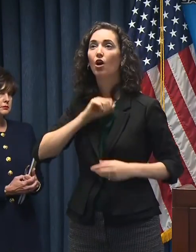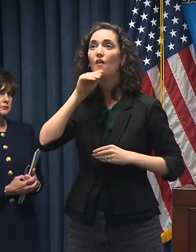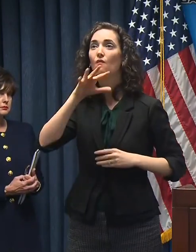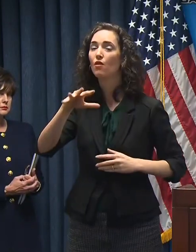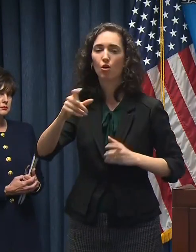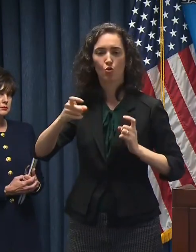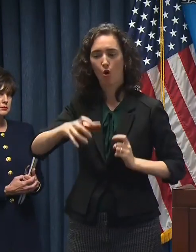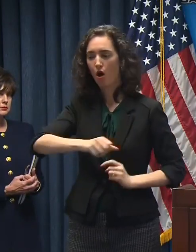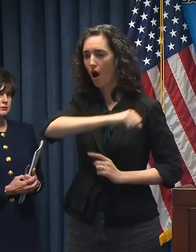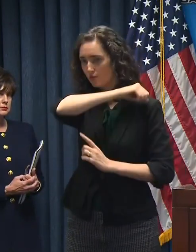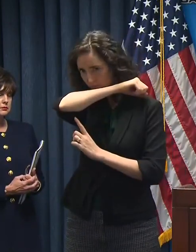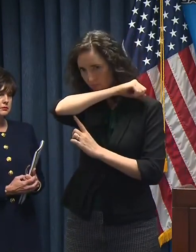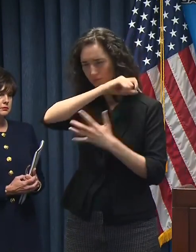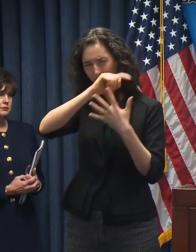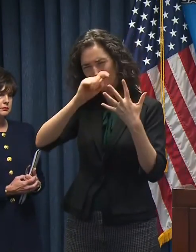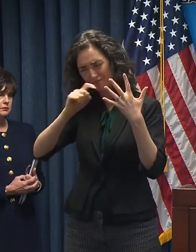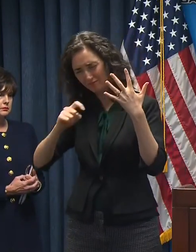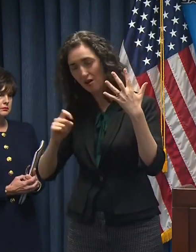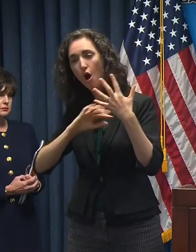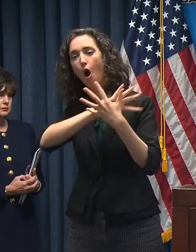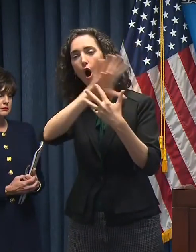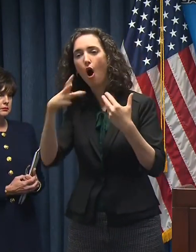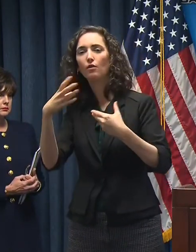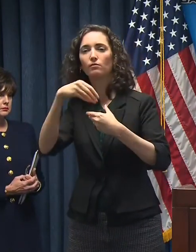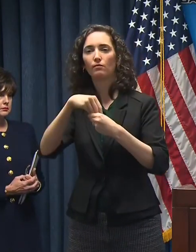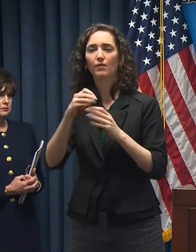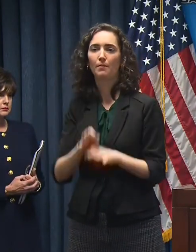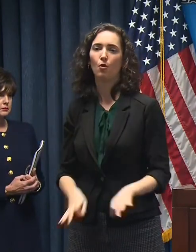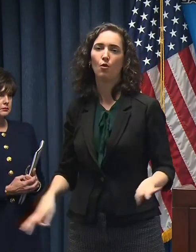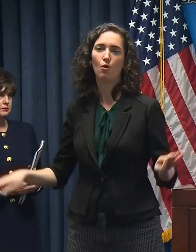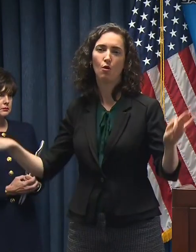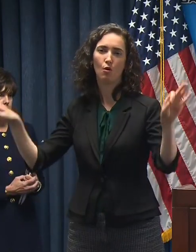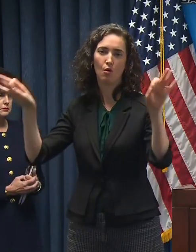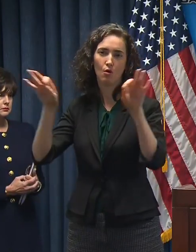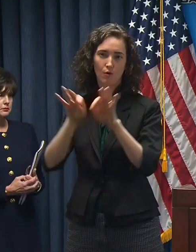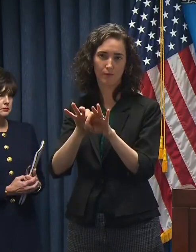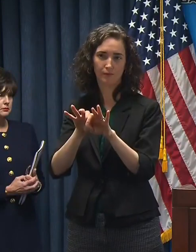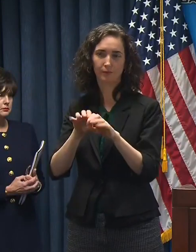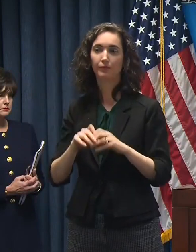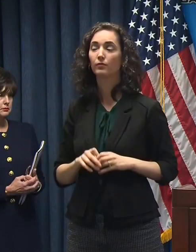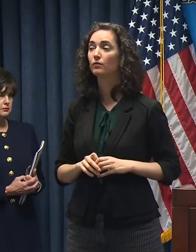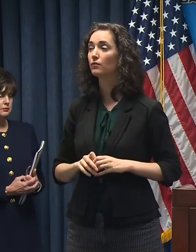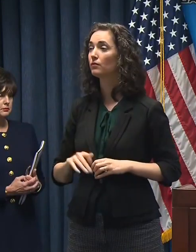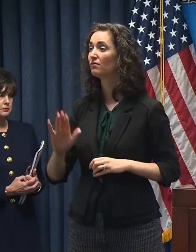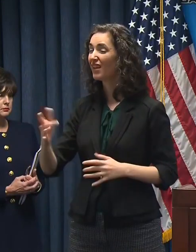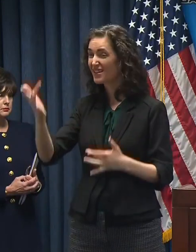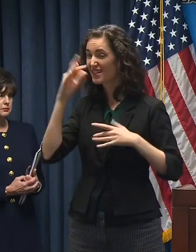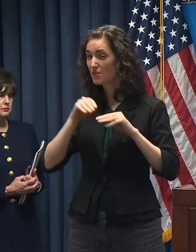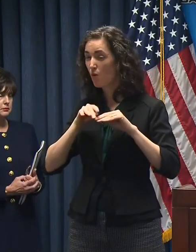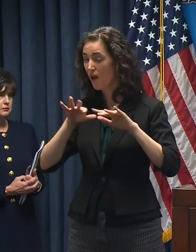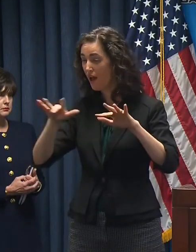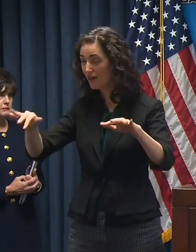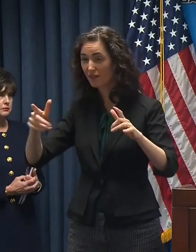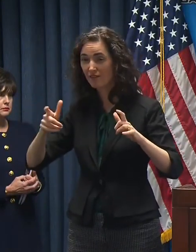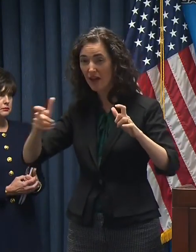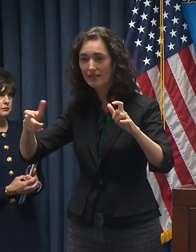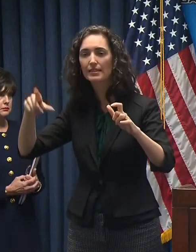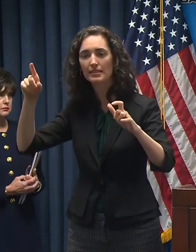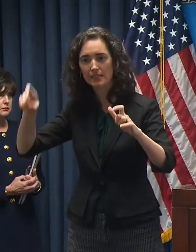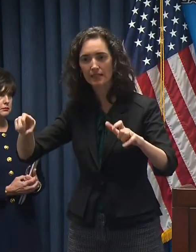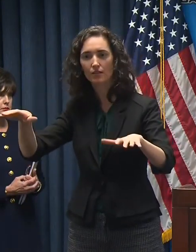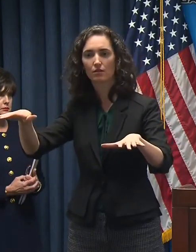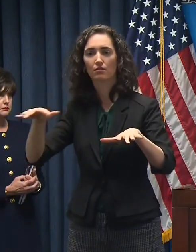all of that and much more is incredibly important. We have to slow the spread of the virus, and